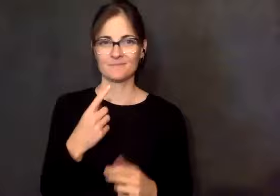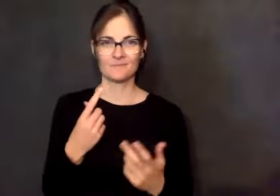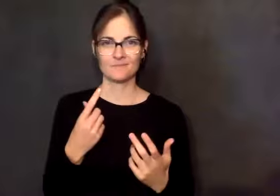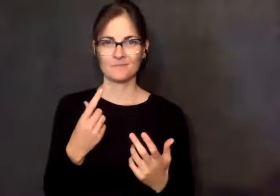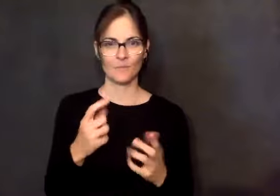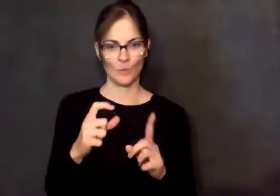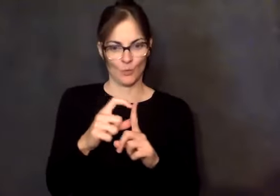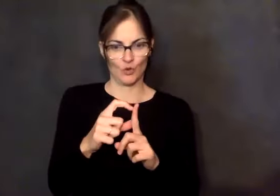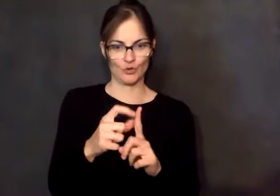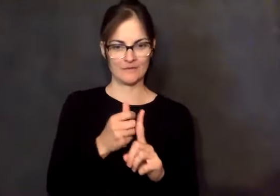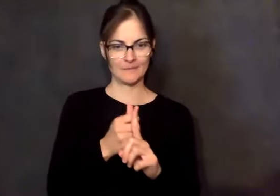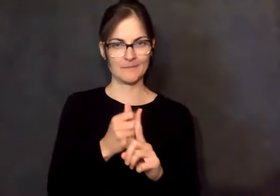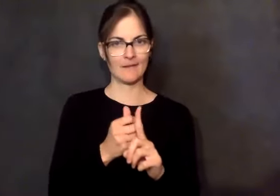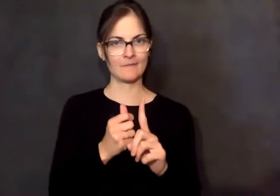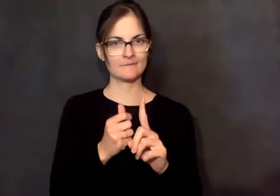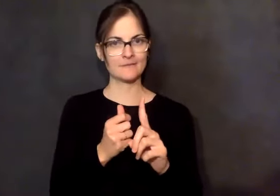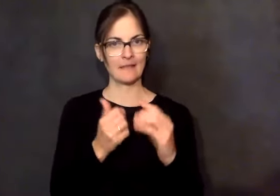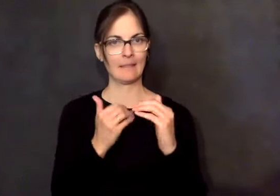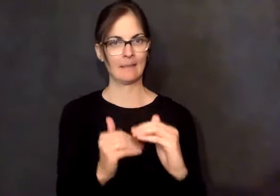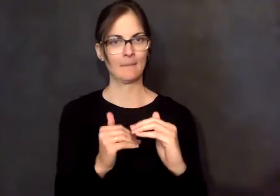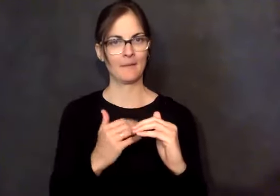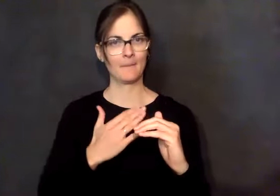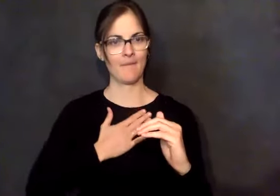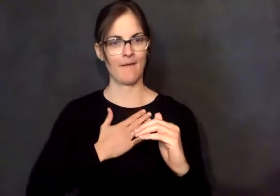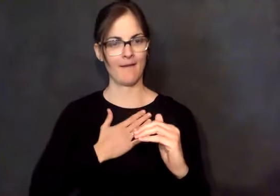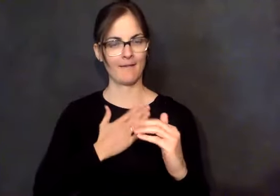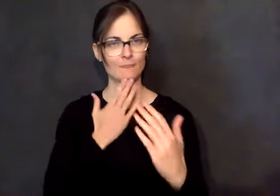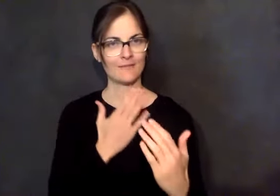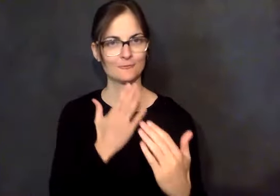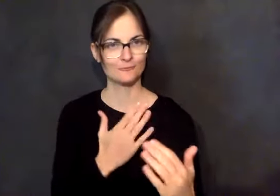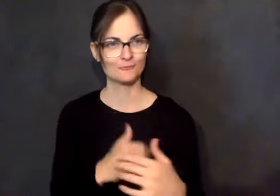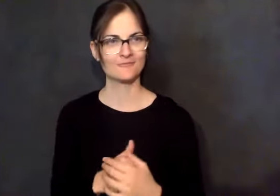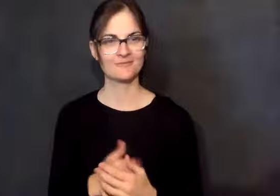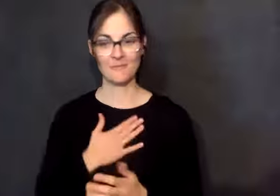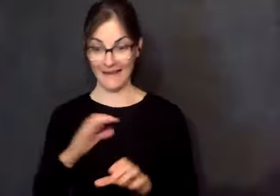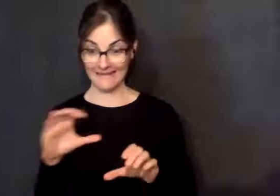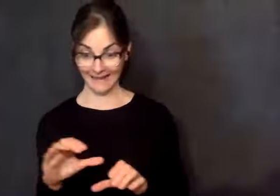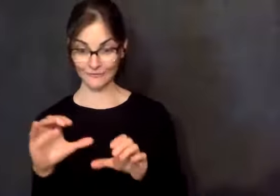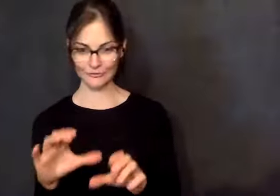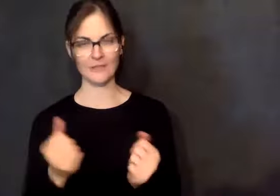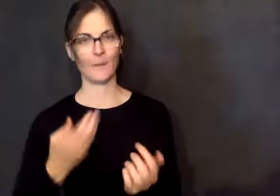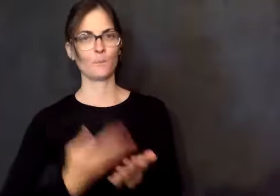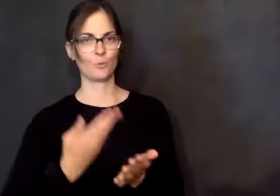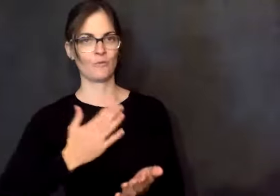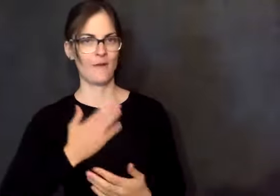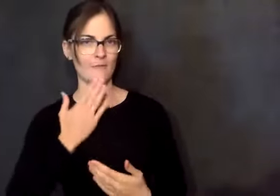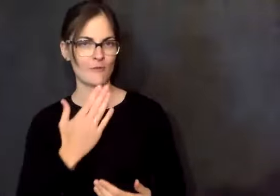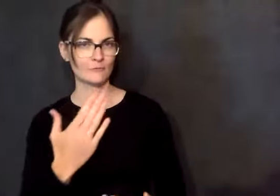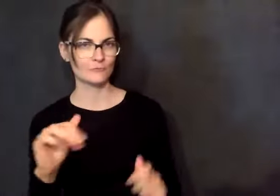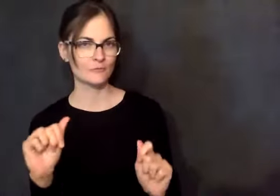express my gratitude. I hope that my actions do because I'm overflowing and I'm overflowing with about this program, what